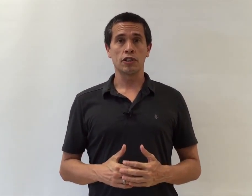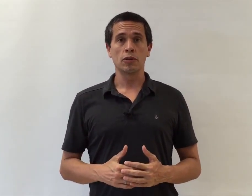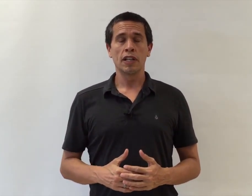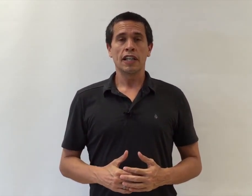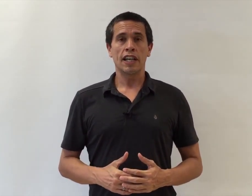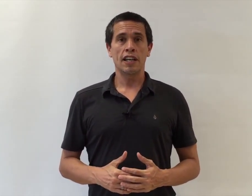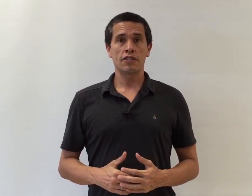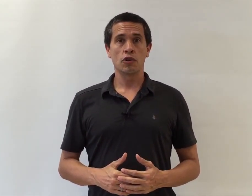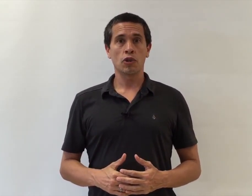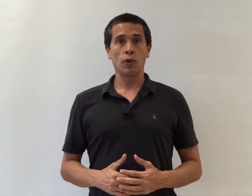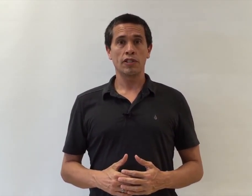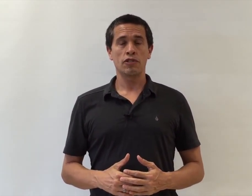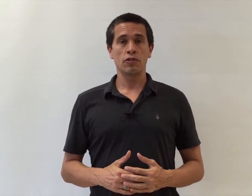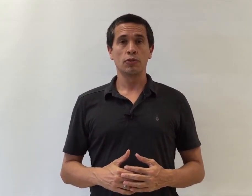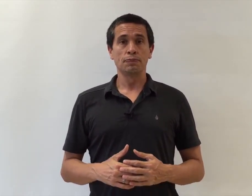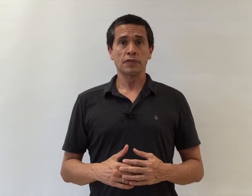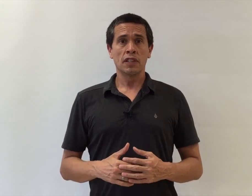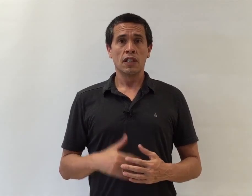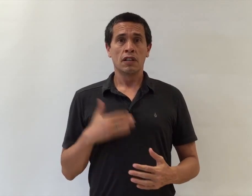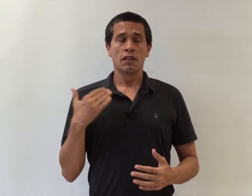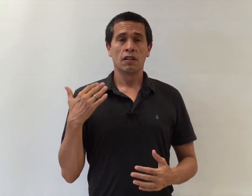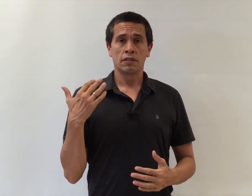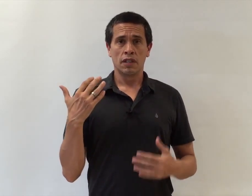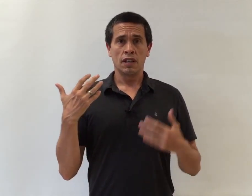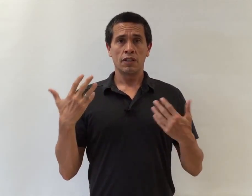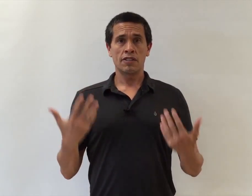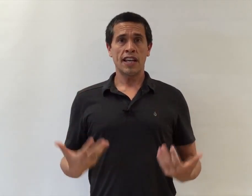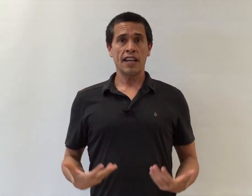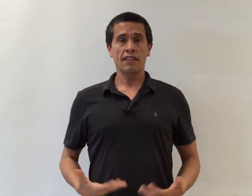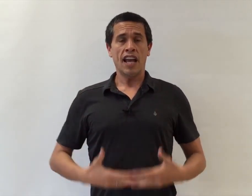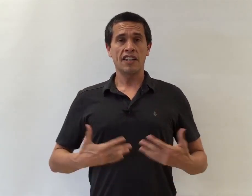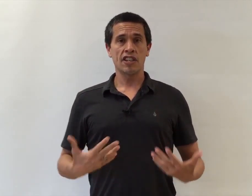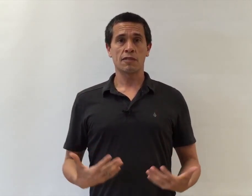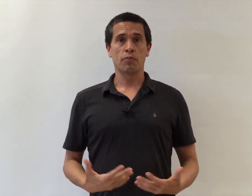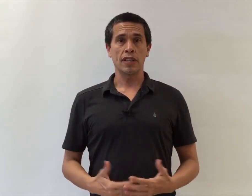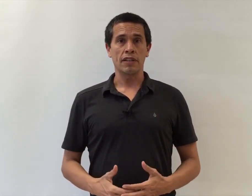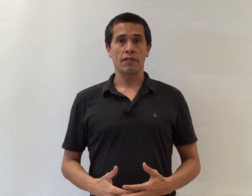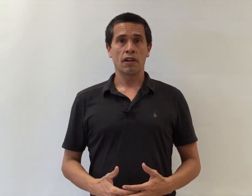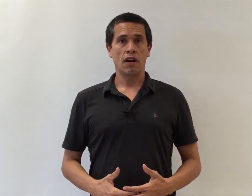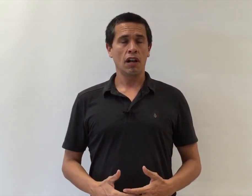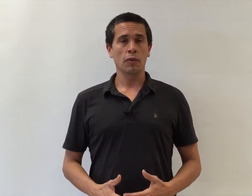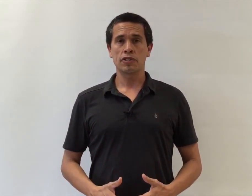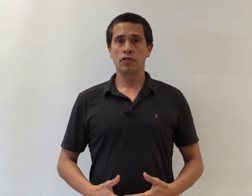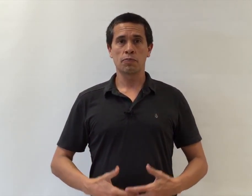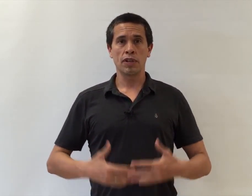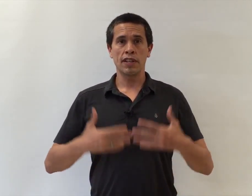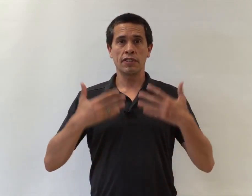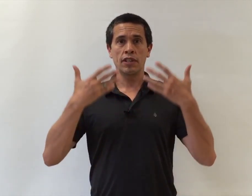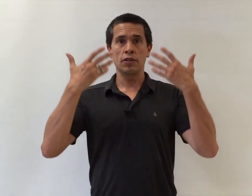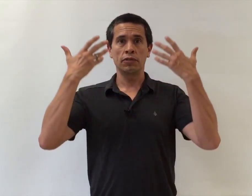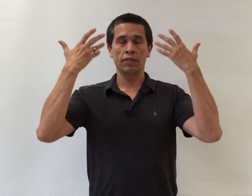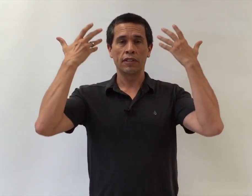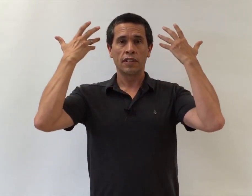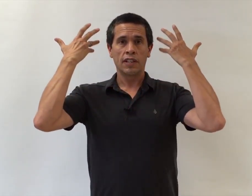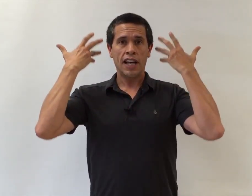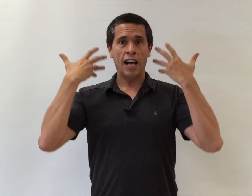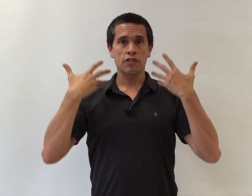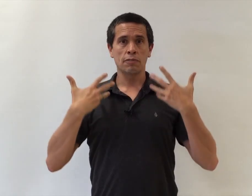do is you're going to stand and just breathe. All I want you to do is breathe in your nose, out your